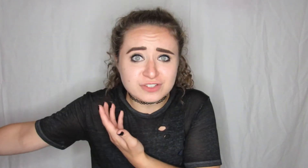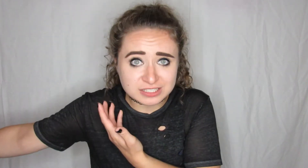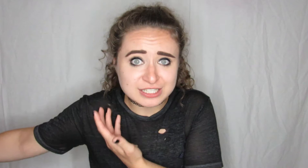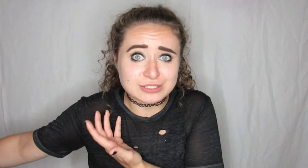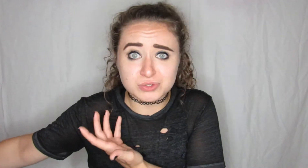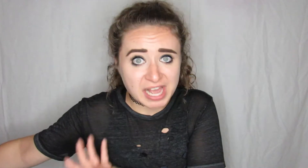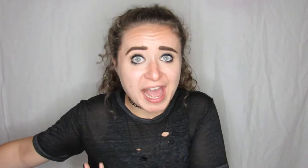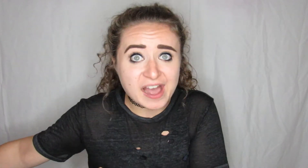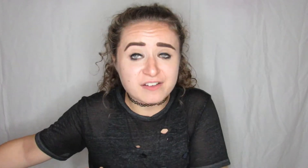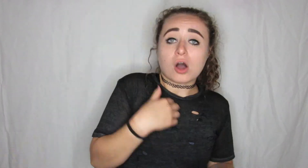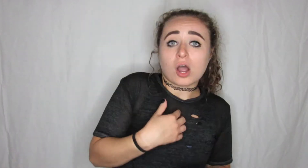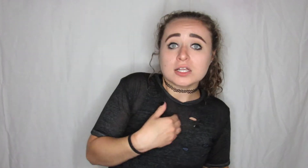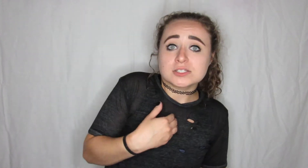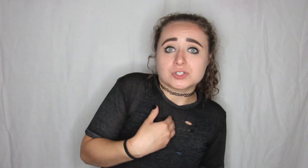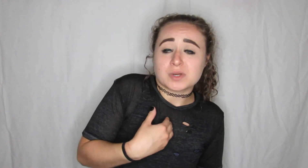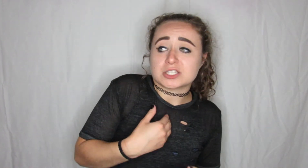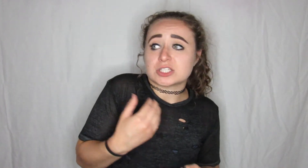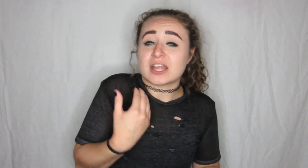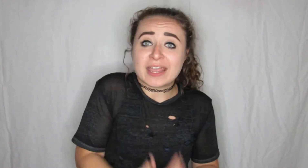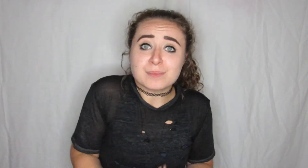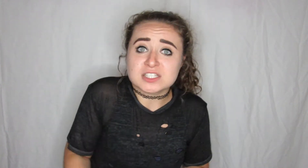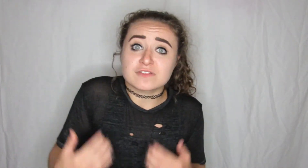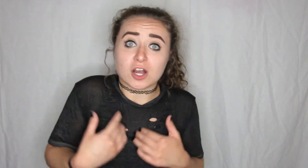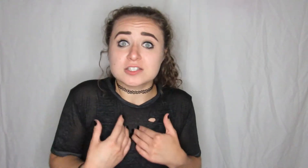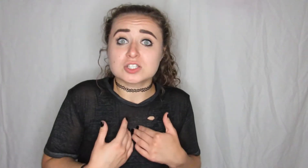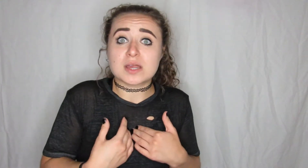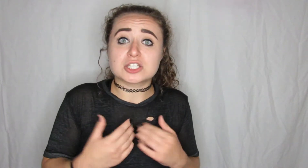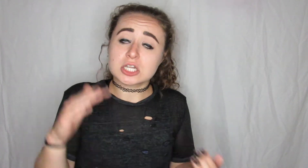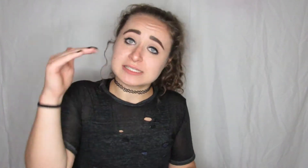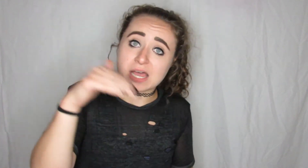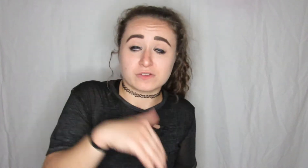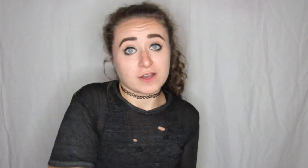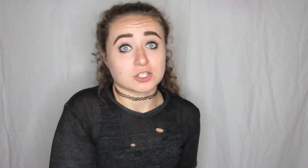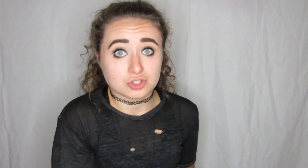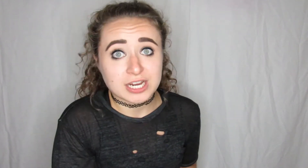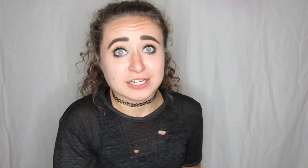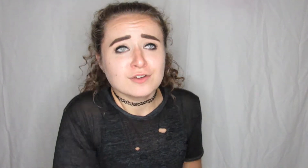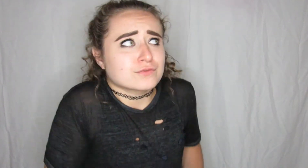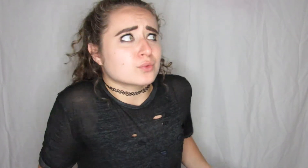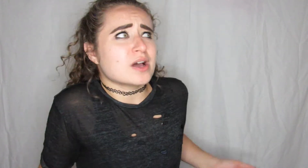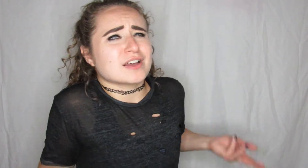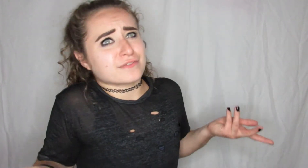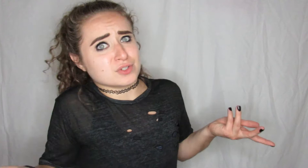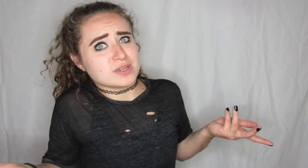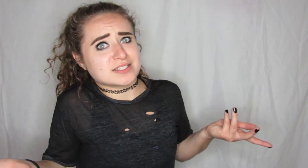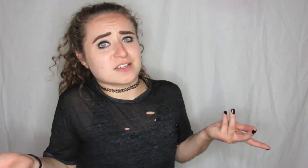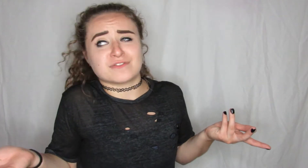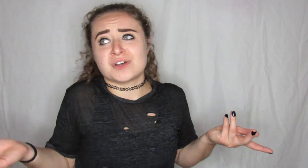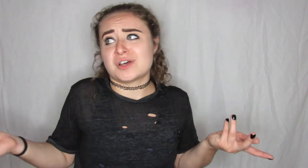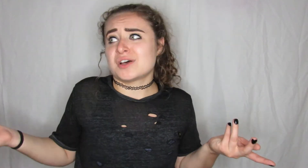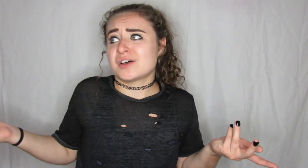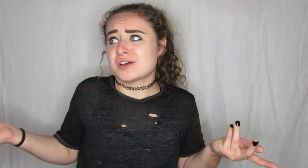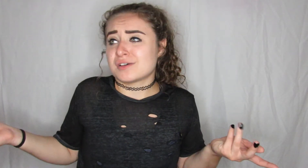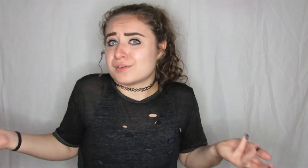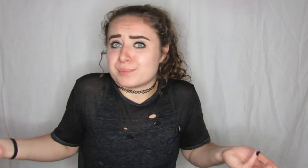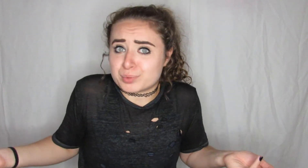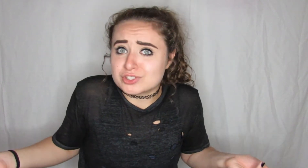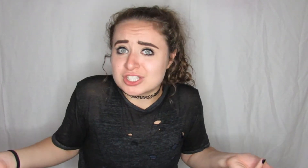have continued to have our situation eight months of our situation down the fucking drain for what a few weeks of bullshit